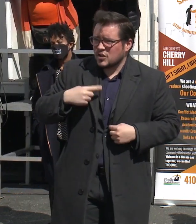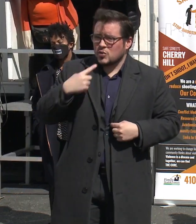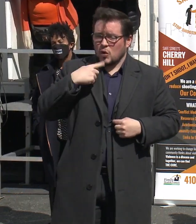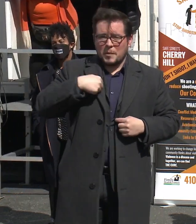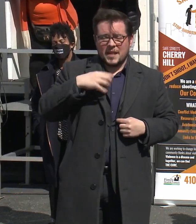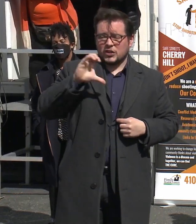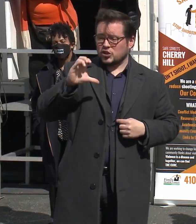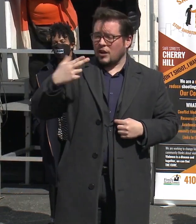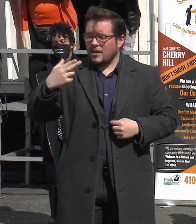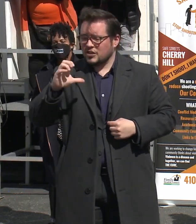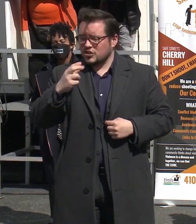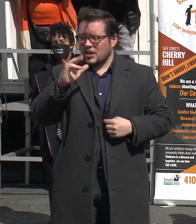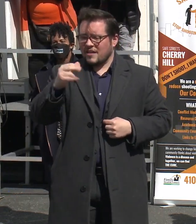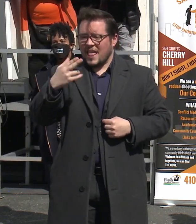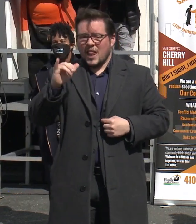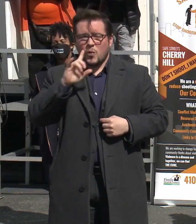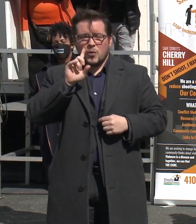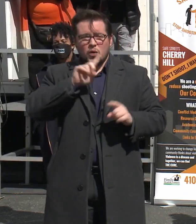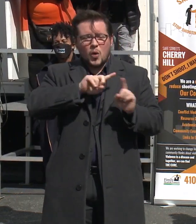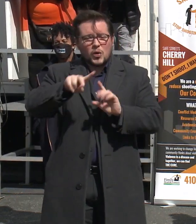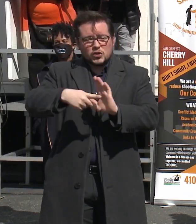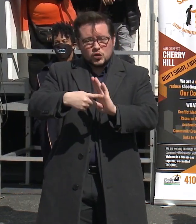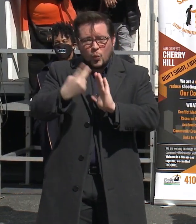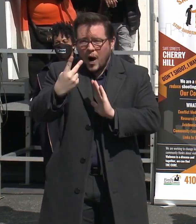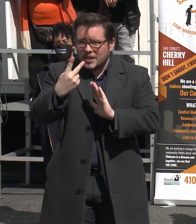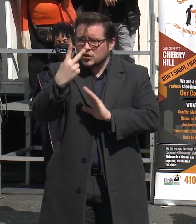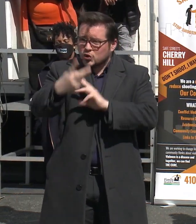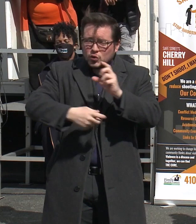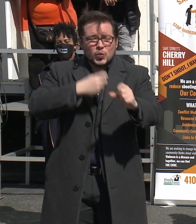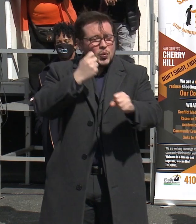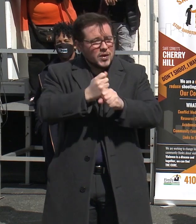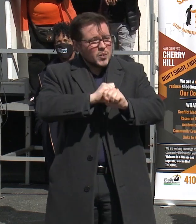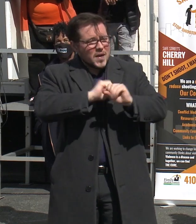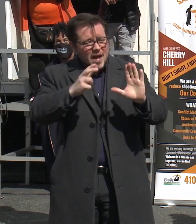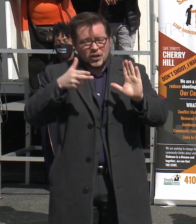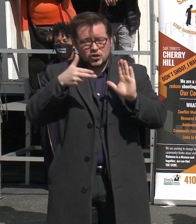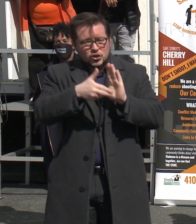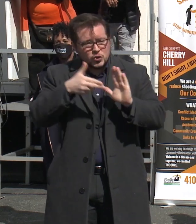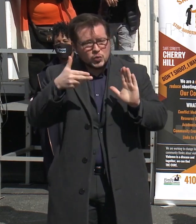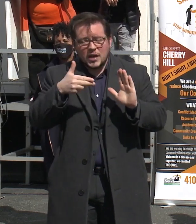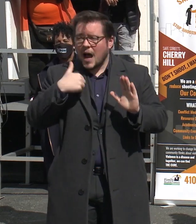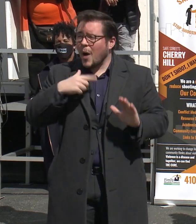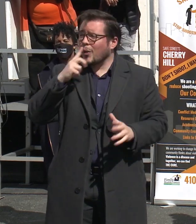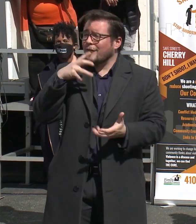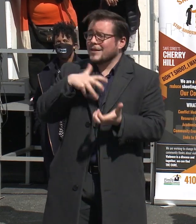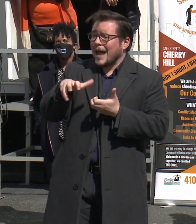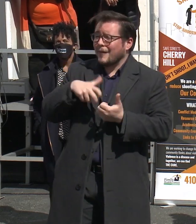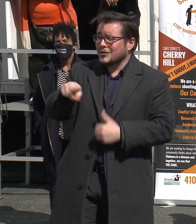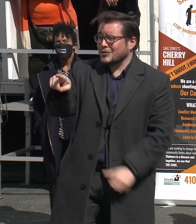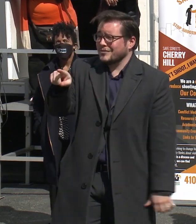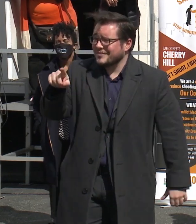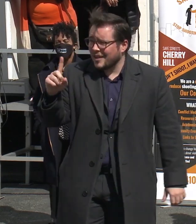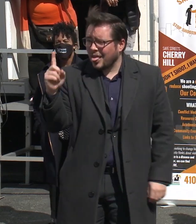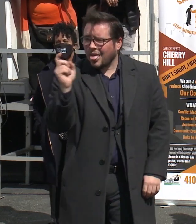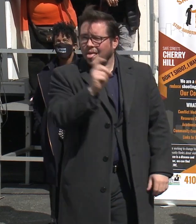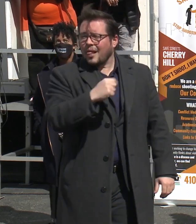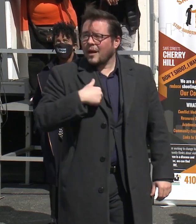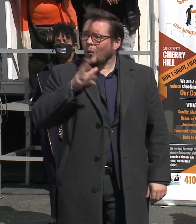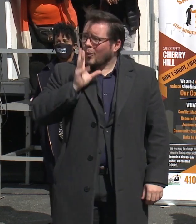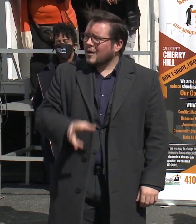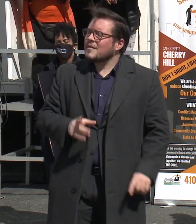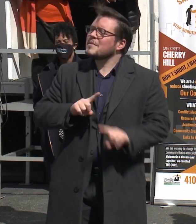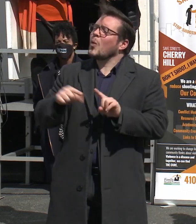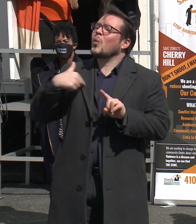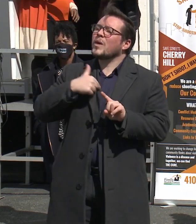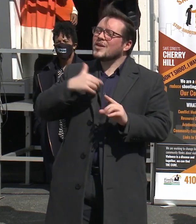Cherry Hill would go twice, twice, two years without having a shooting or homicide, I would have laughed at you and walked away. But we know because